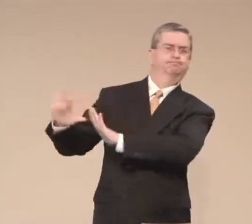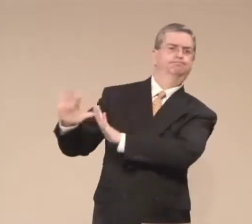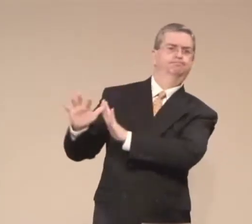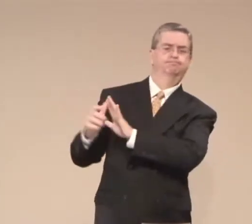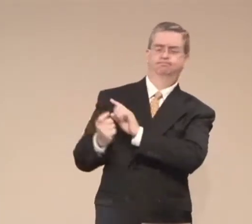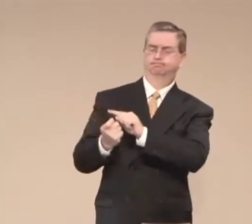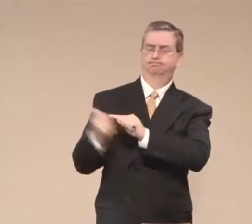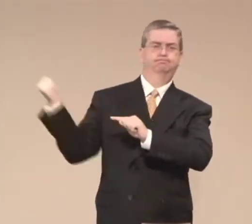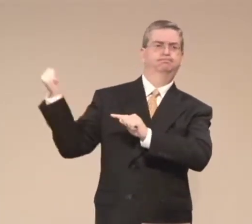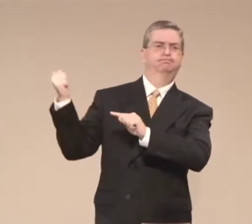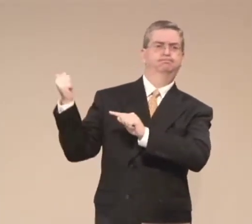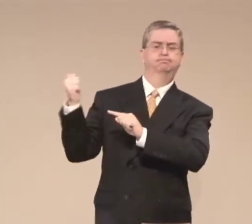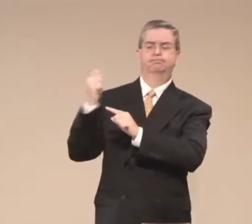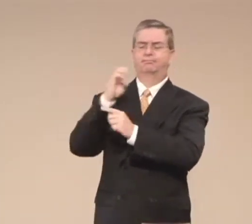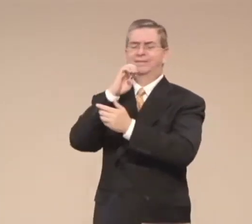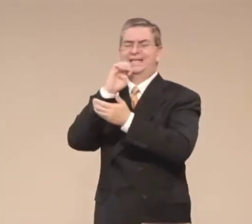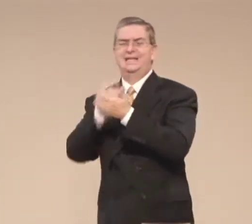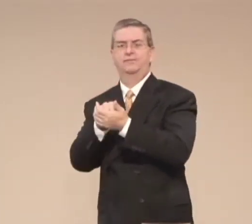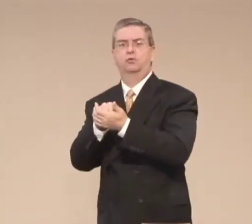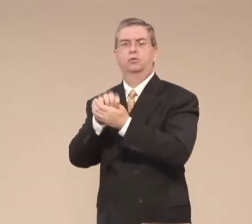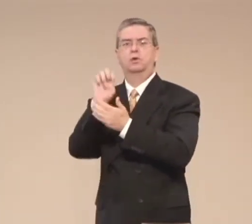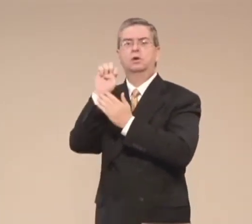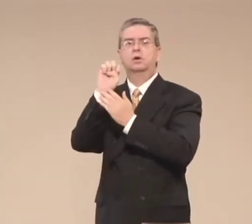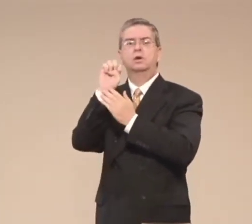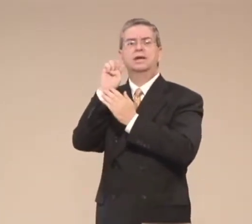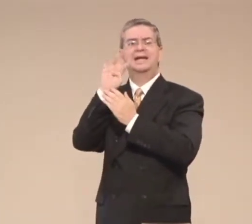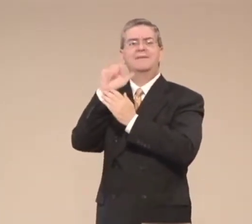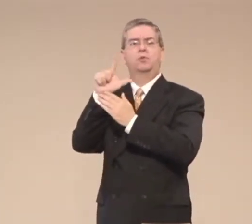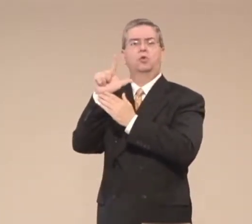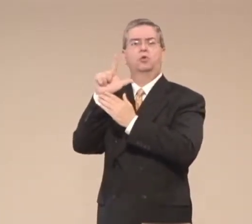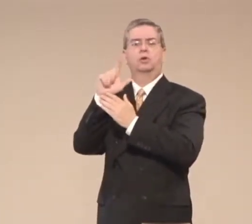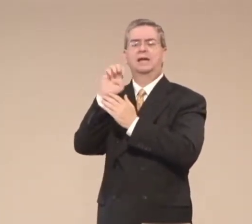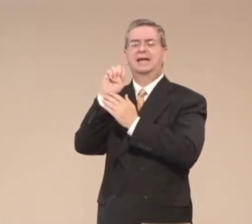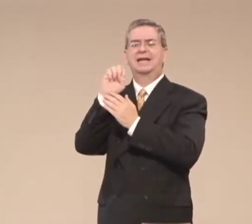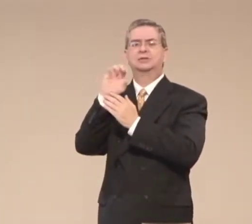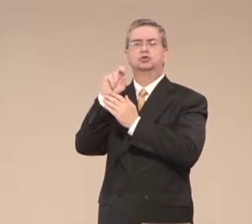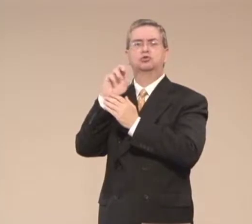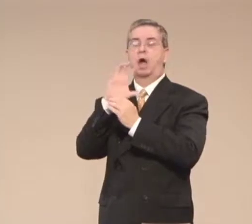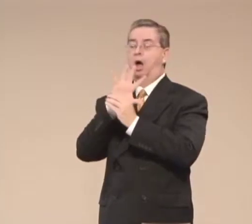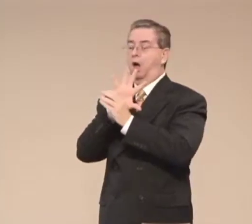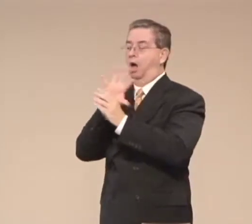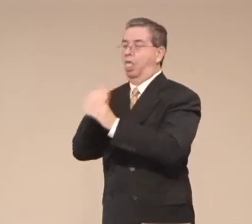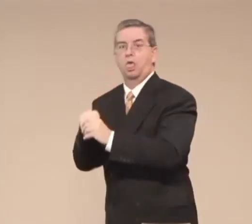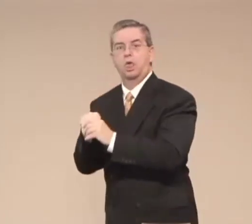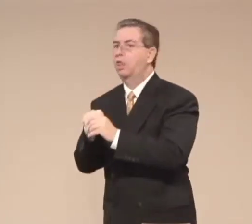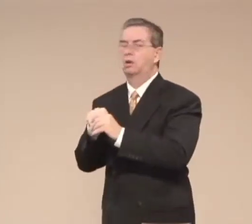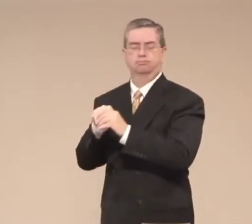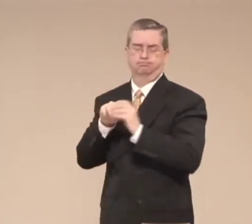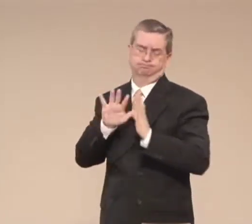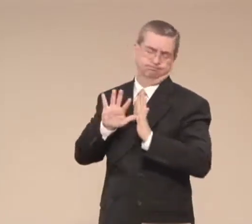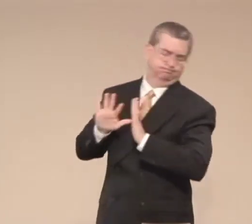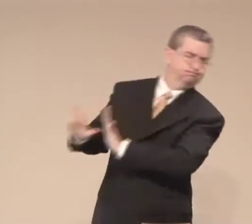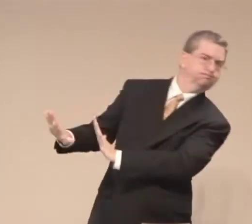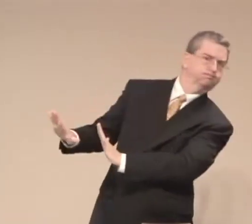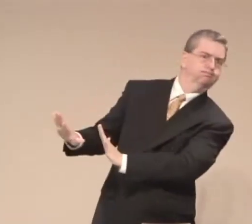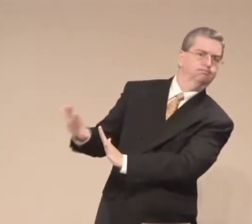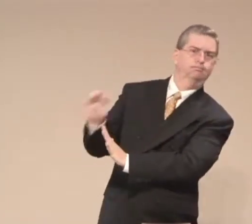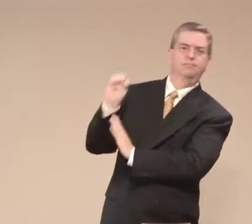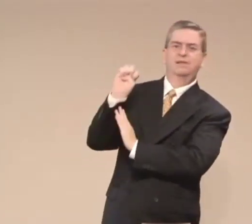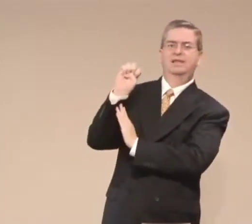That means avoided evil. Stayed away from it. Rejected it. Did not get